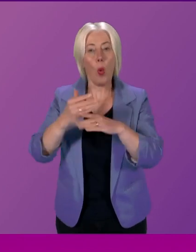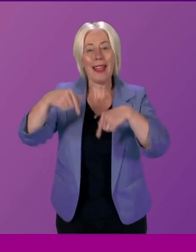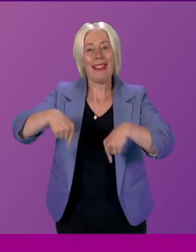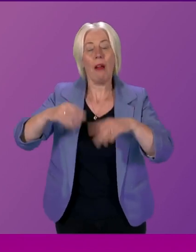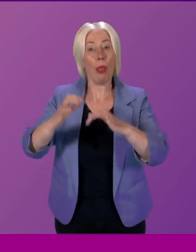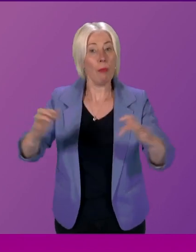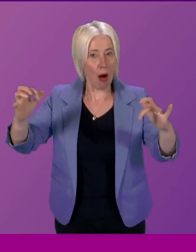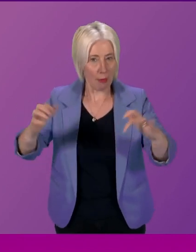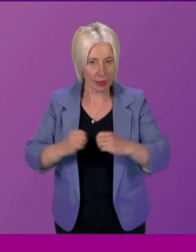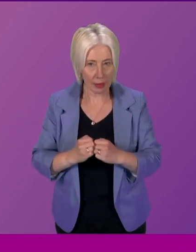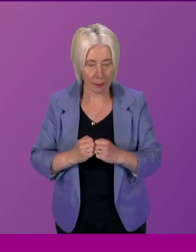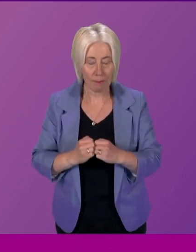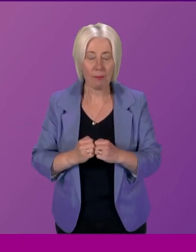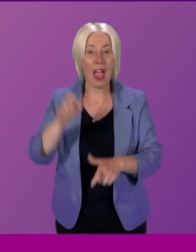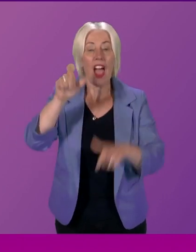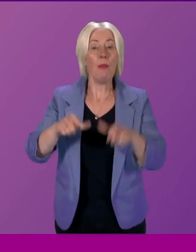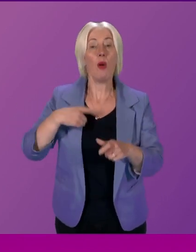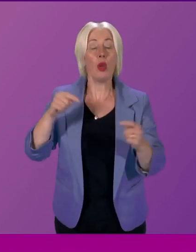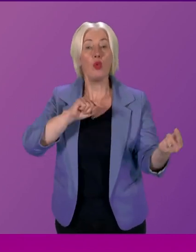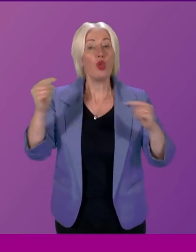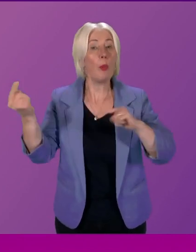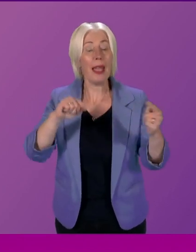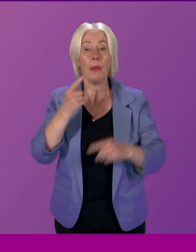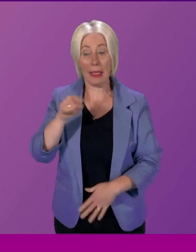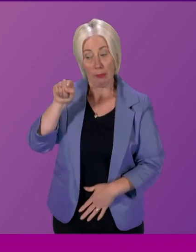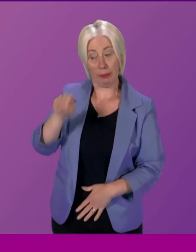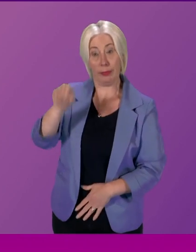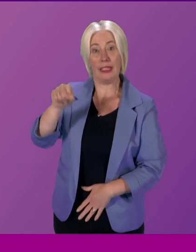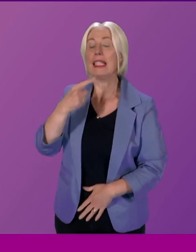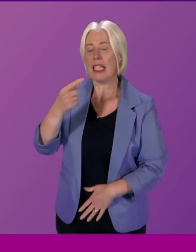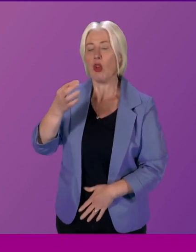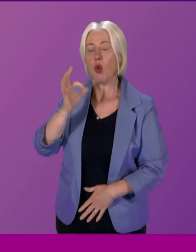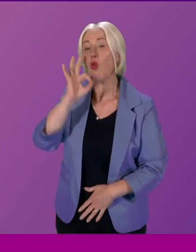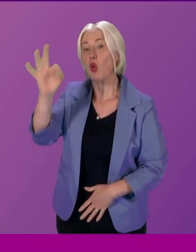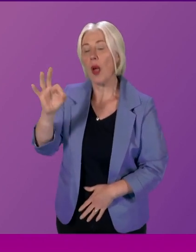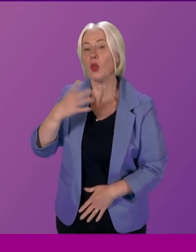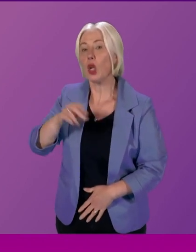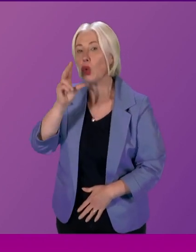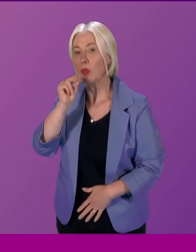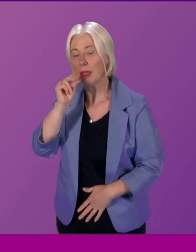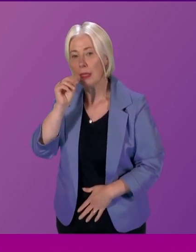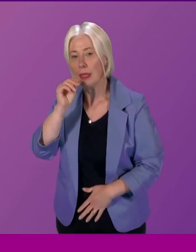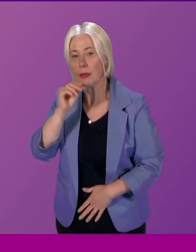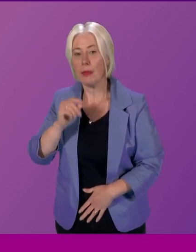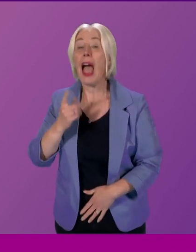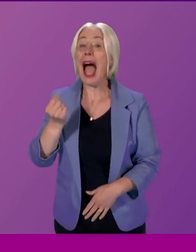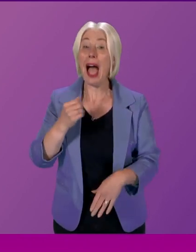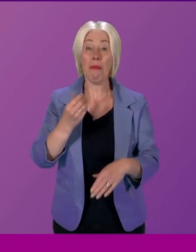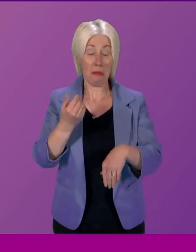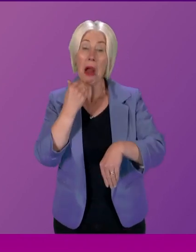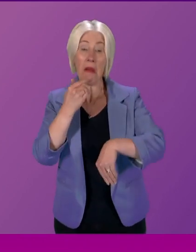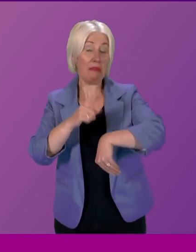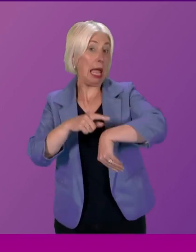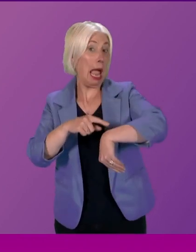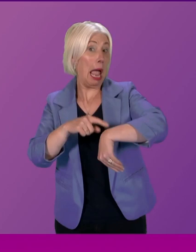those members who would wish to speak in the debate. Please press the request to speak buttons. I would advise members that there is some time in hand this afternoon, so